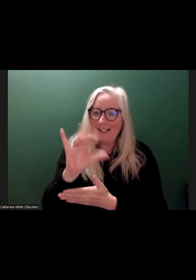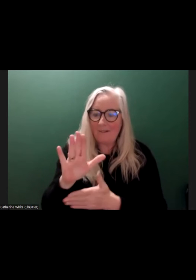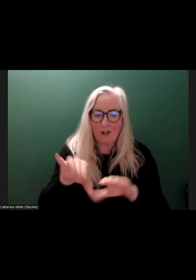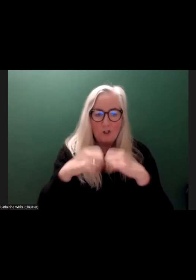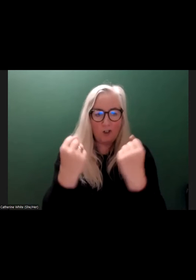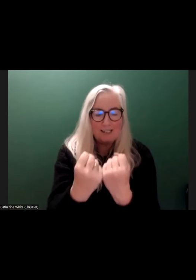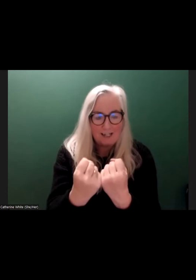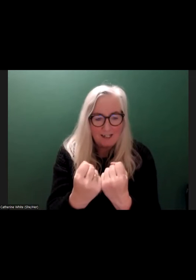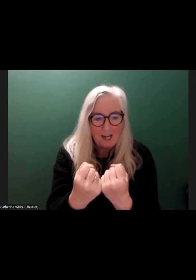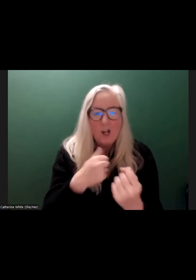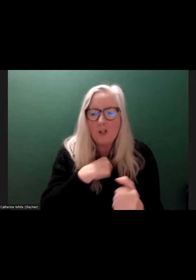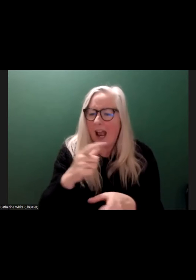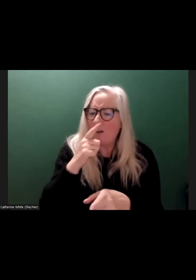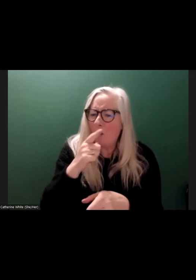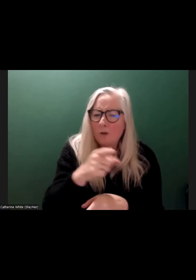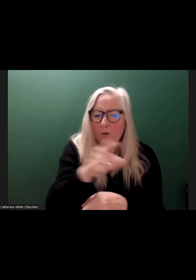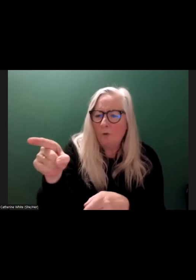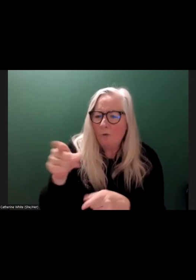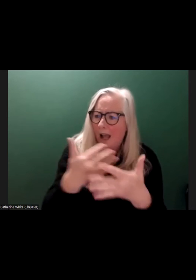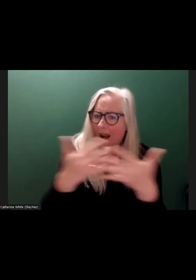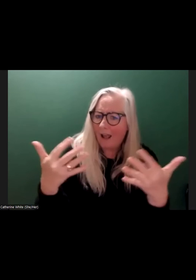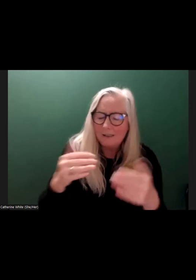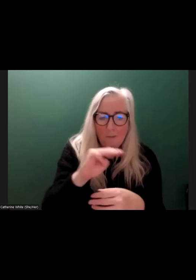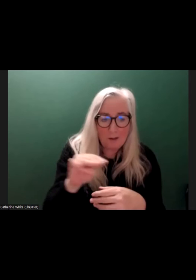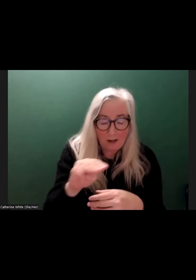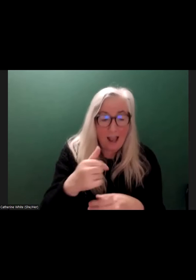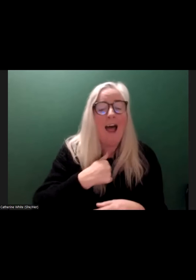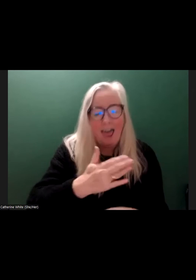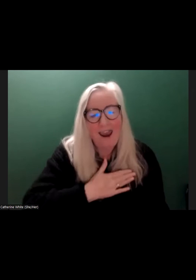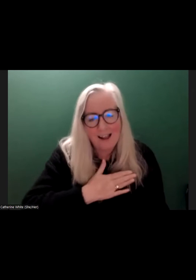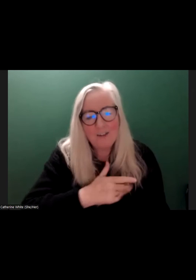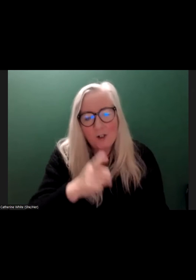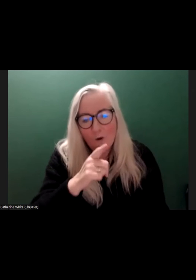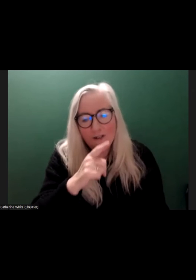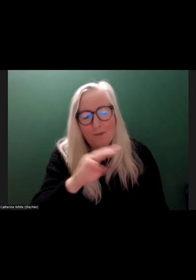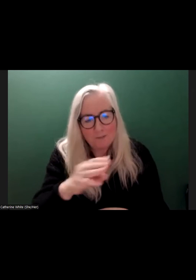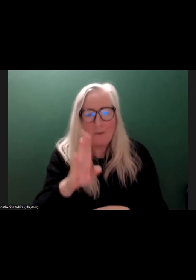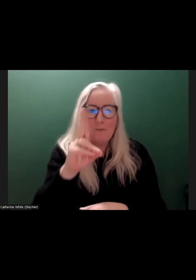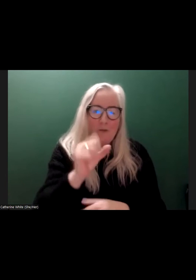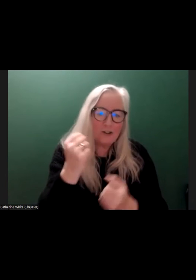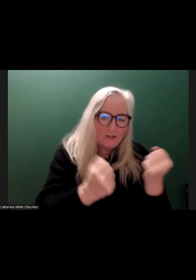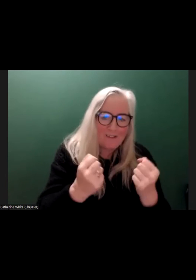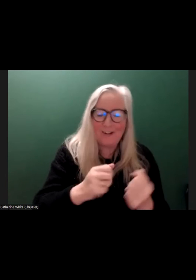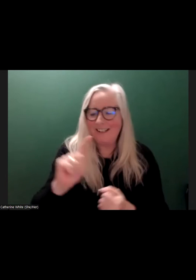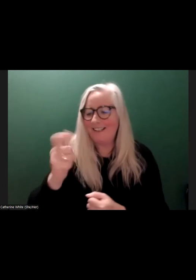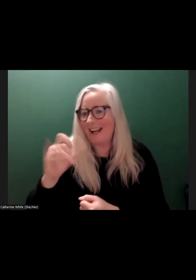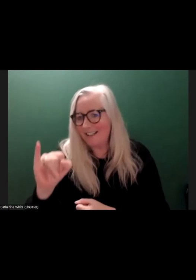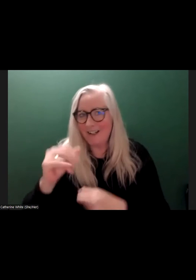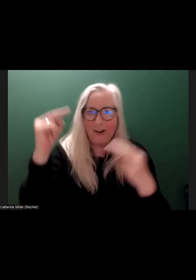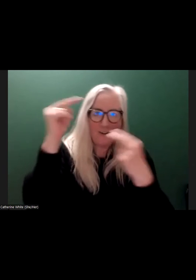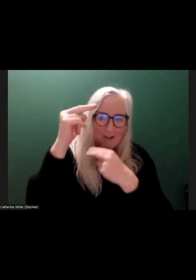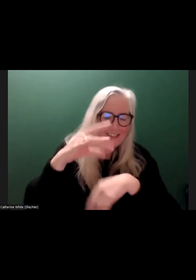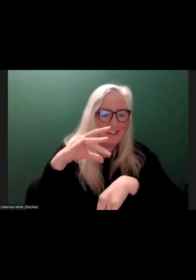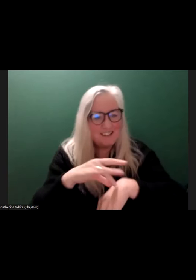But I talk to a lot of people. I like to talk to people. I talk to bus drivers. I talk to taxi drivers. I talk to nurses, doctors,